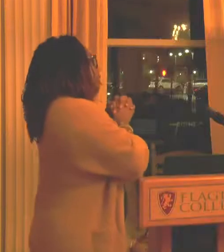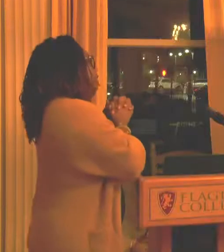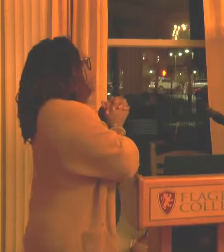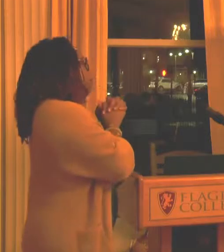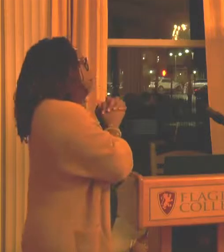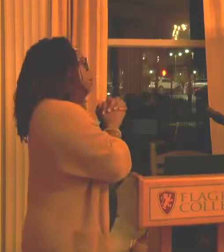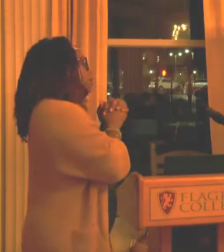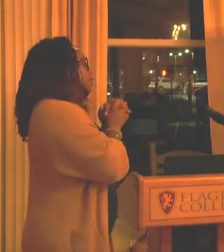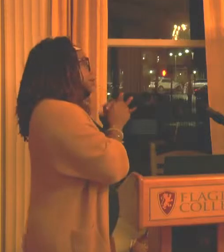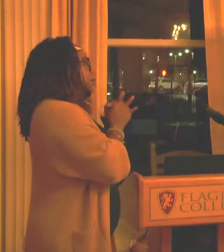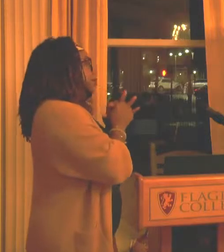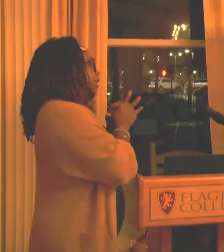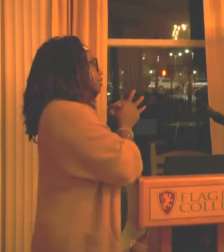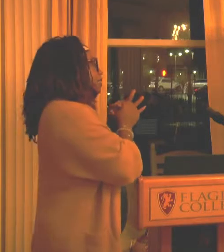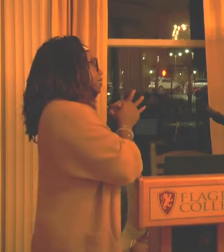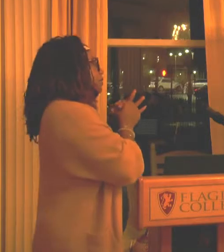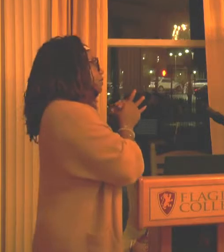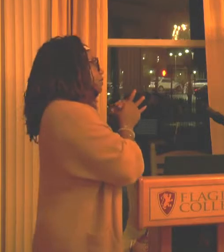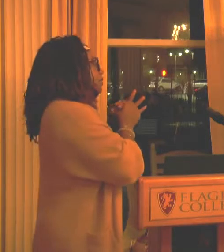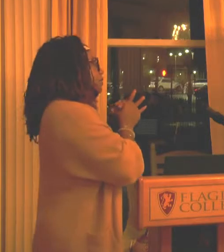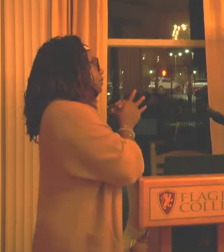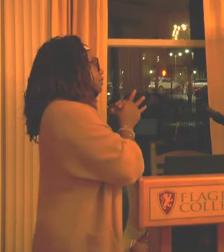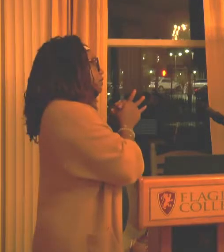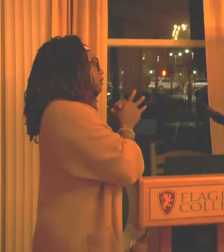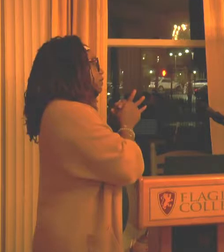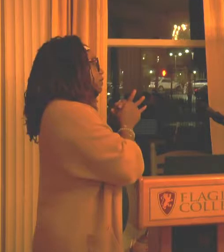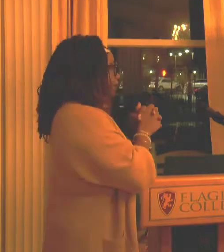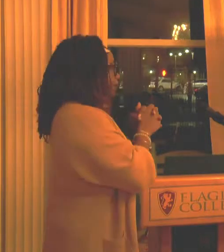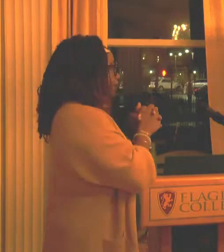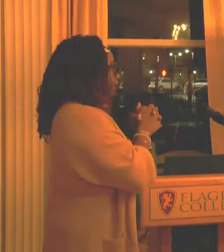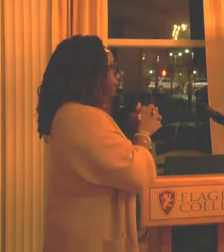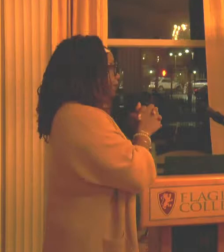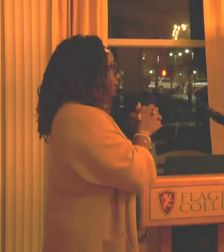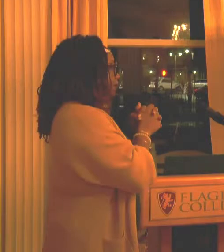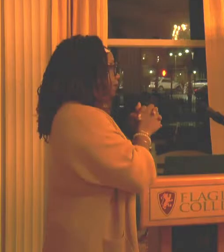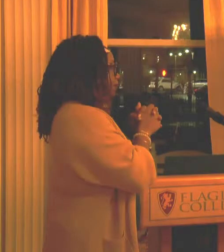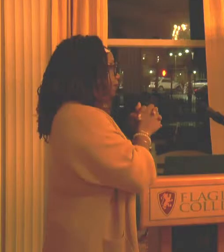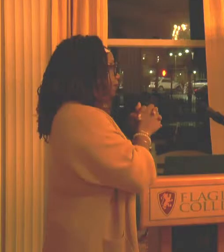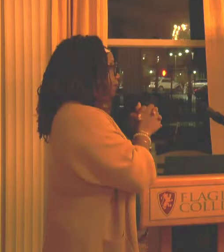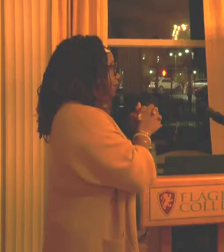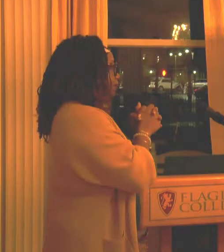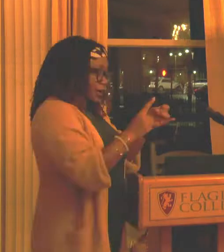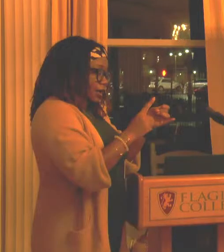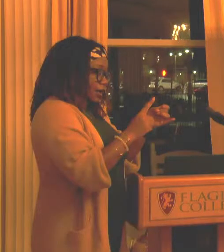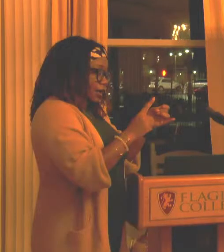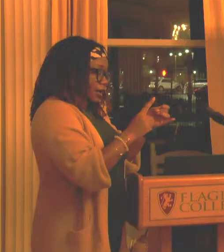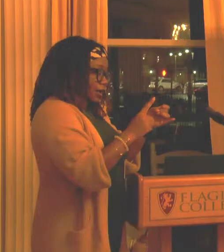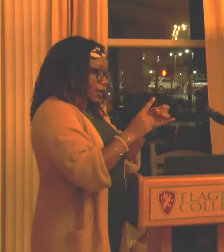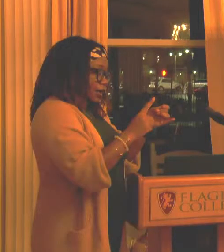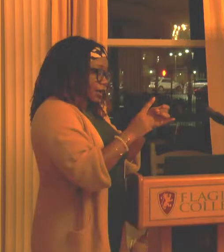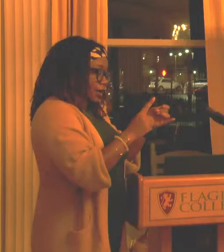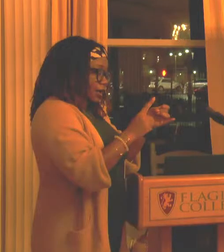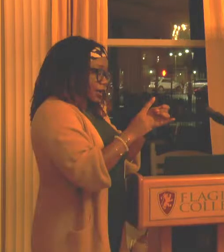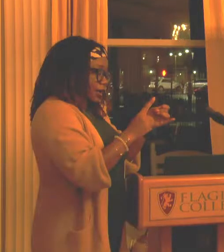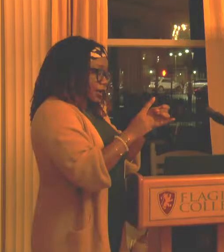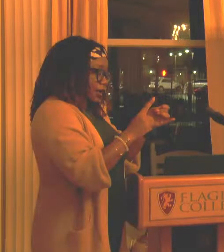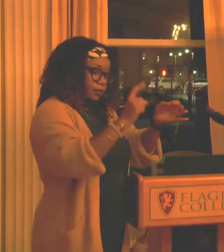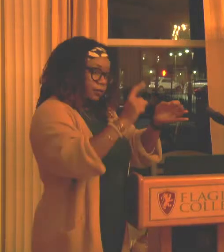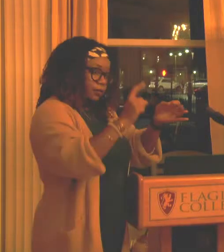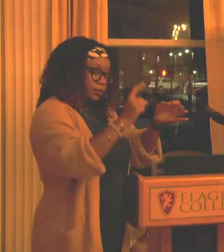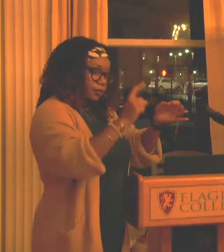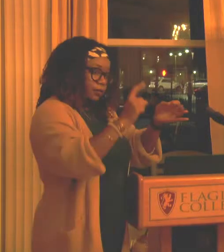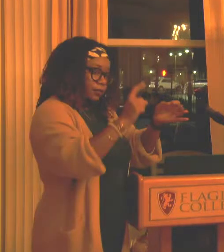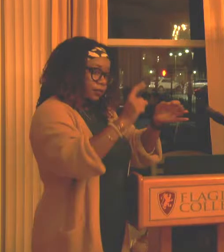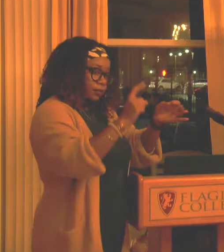In the disproportionate discipline rates for black girls in schools, black girls get suspended more, um, put out of school more,